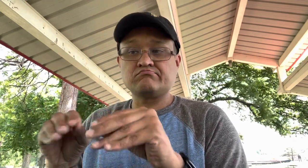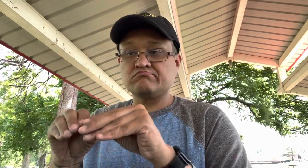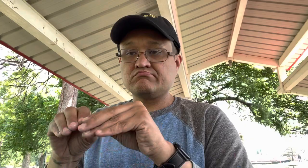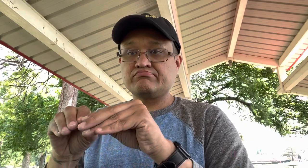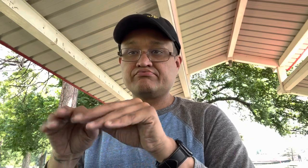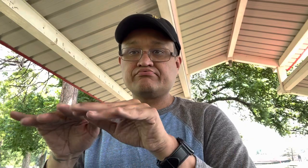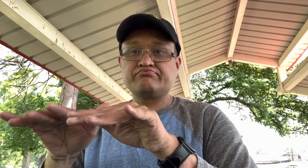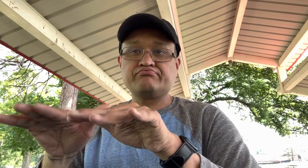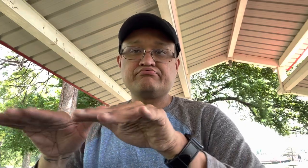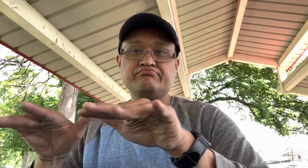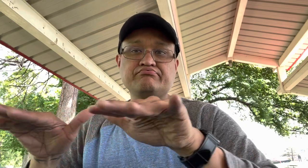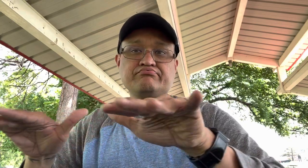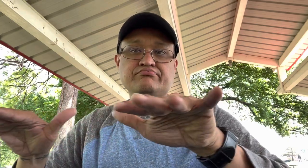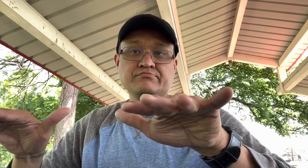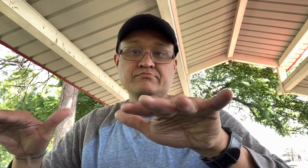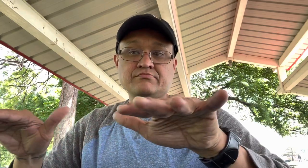it says be fruitful and multiply